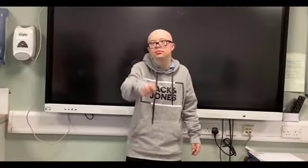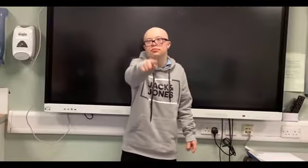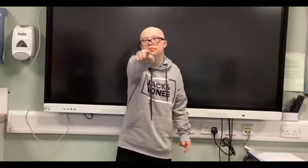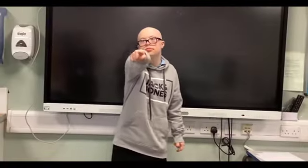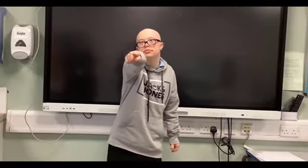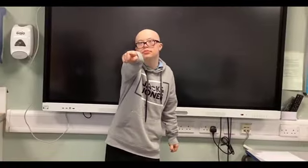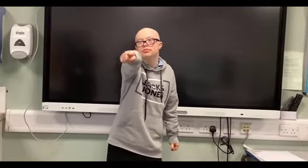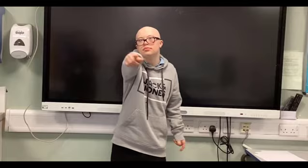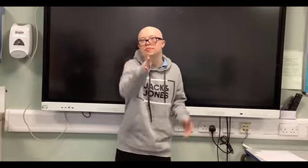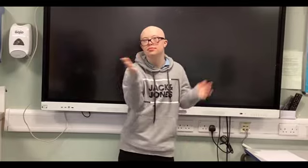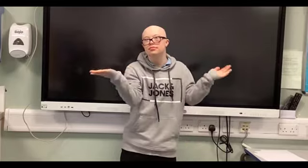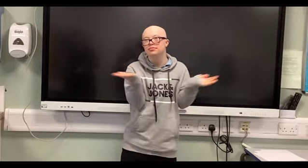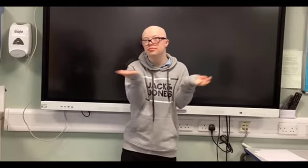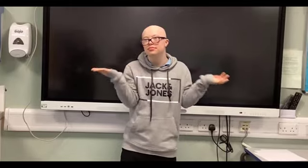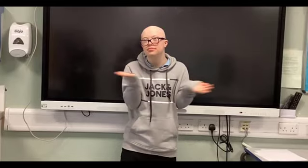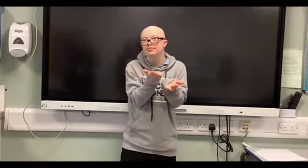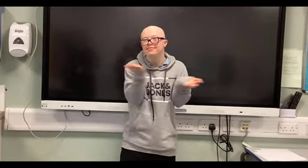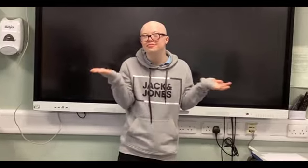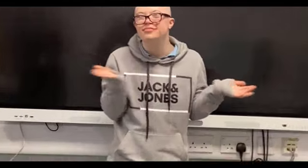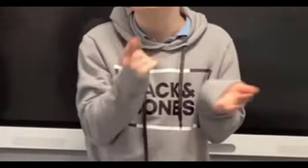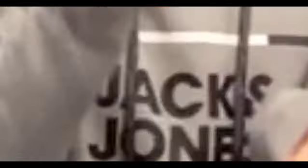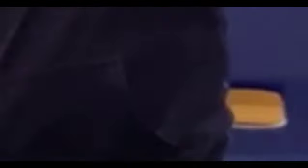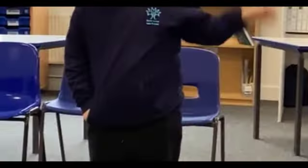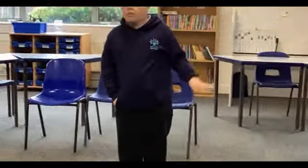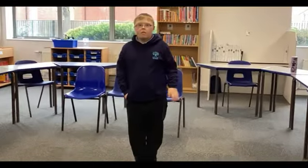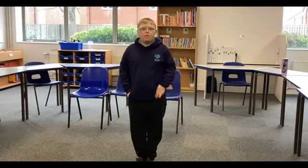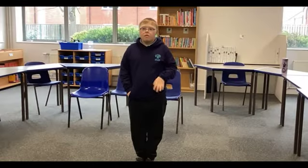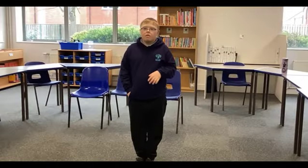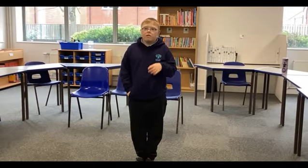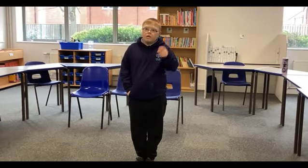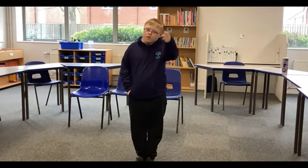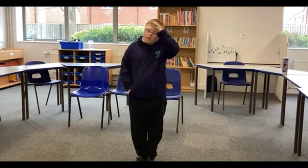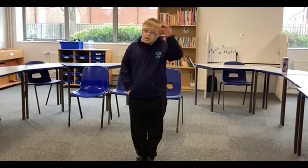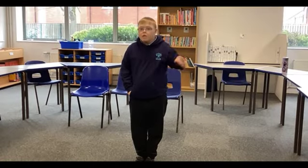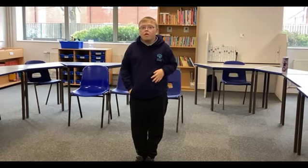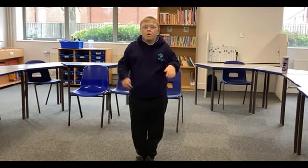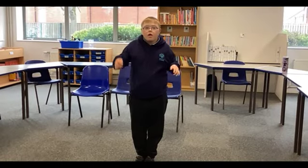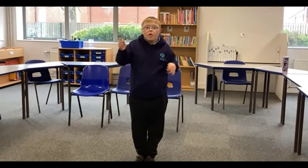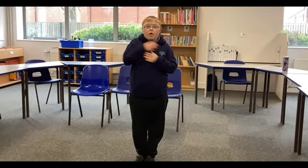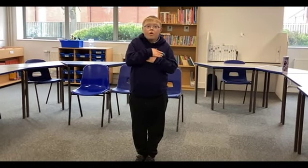there getting where you're getting to I hope you know somebody loves you